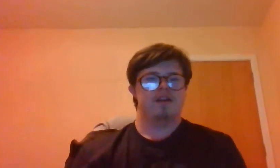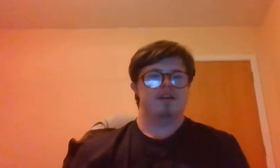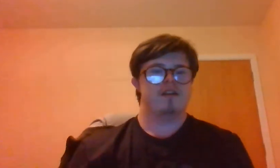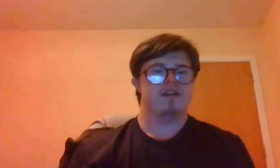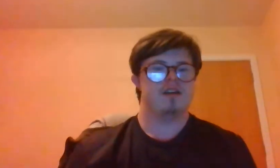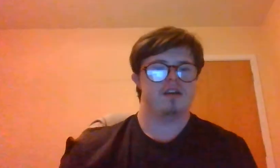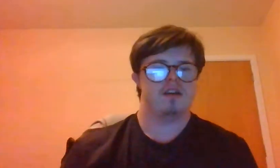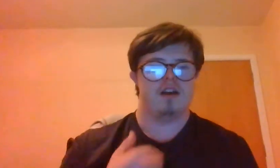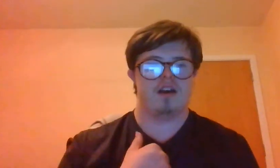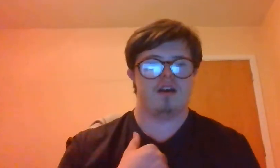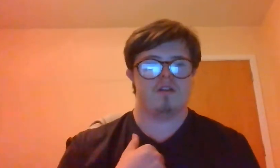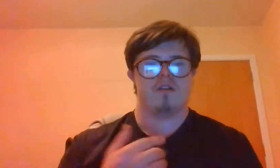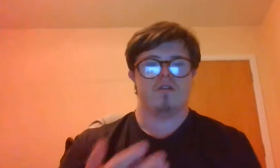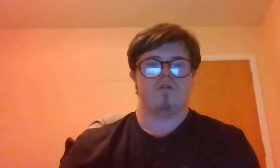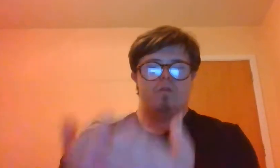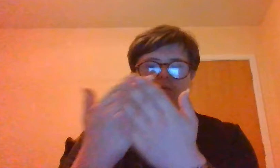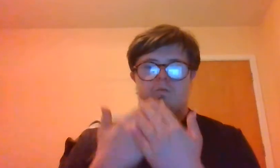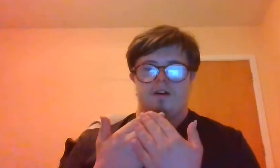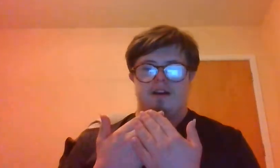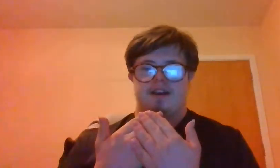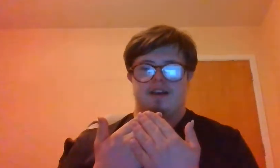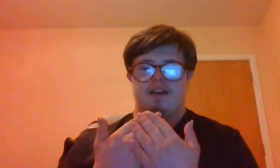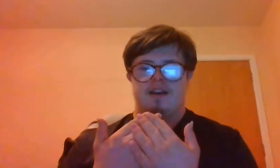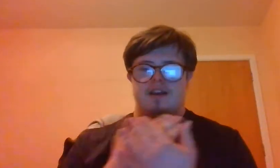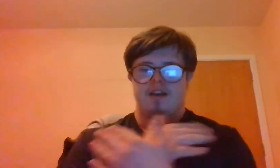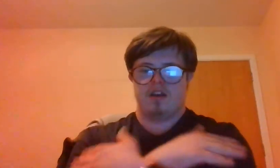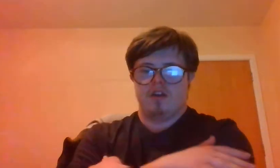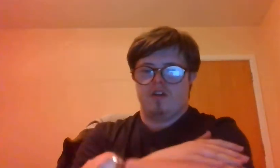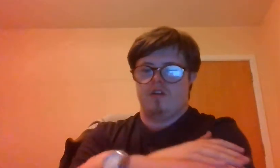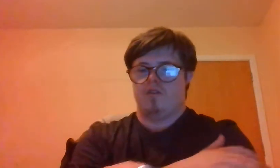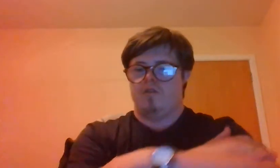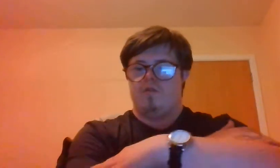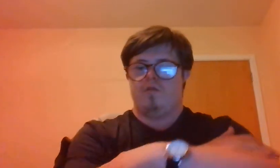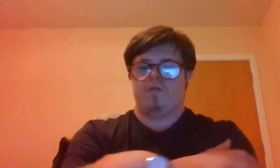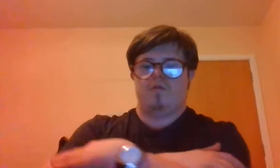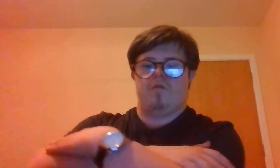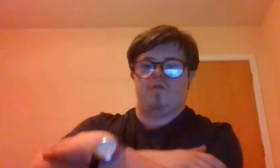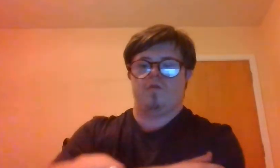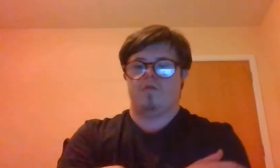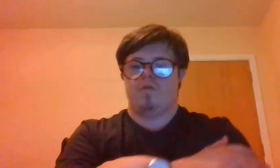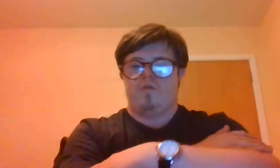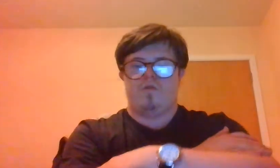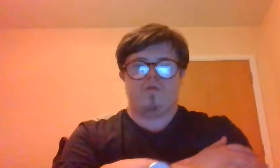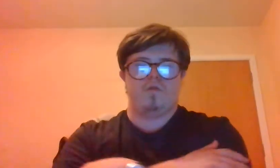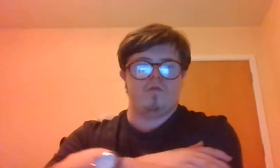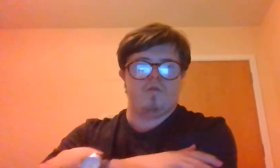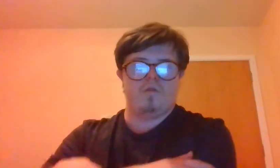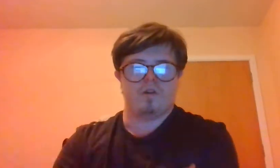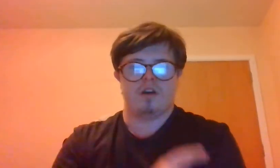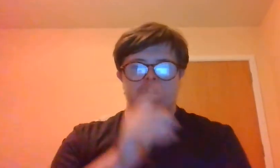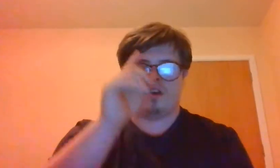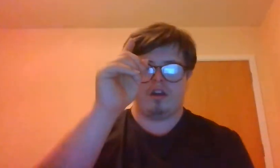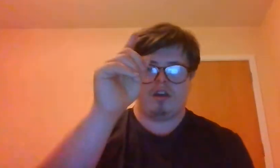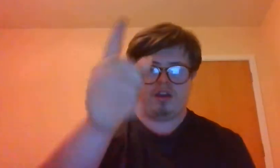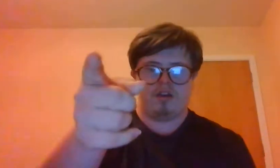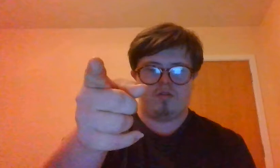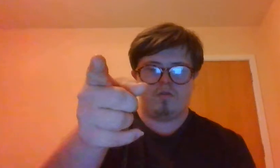I just wanna hold you